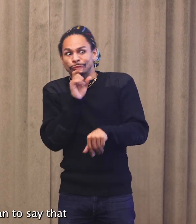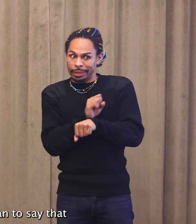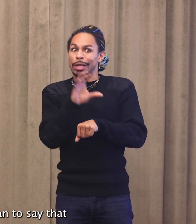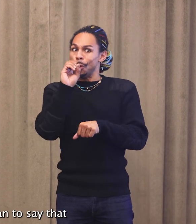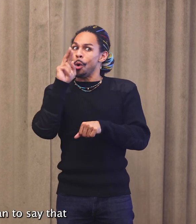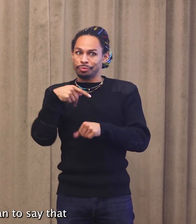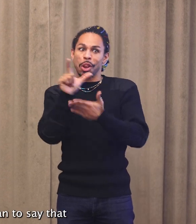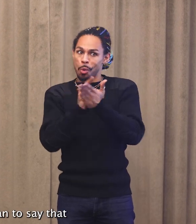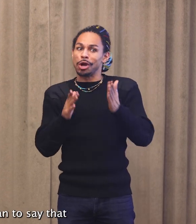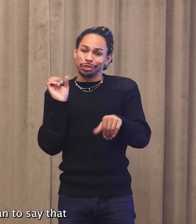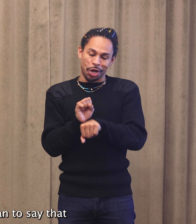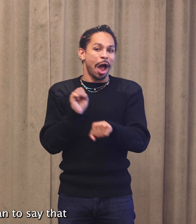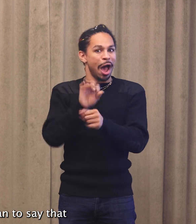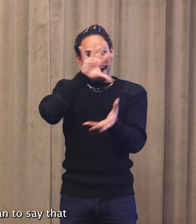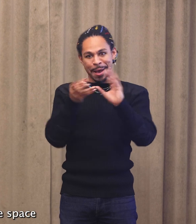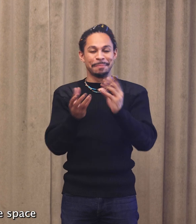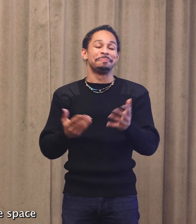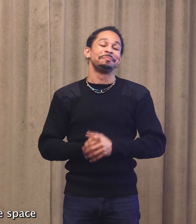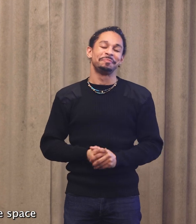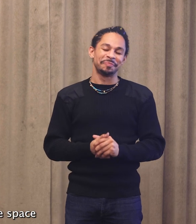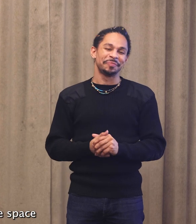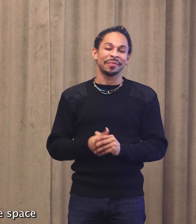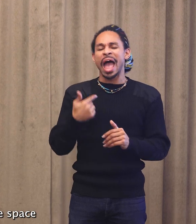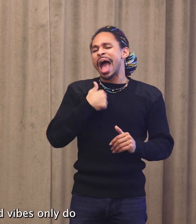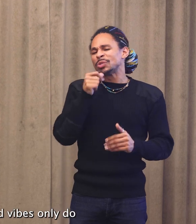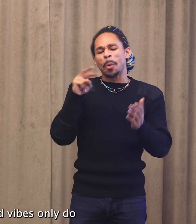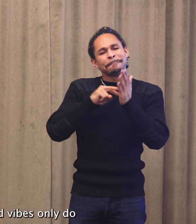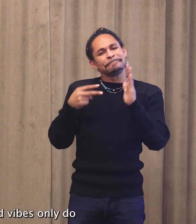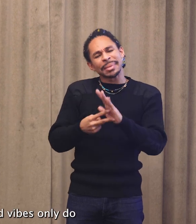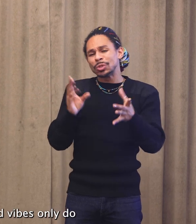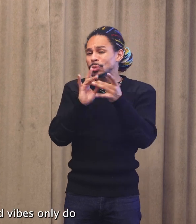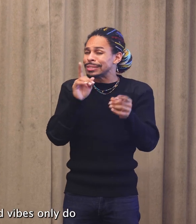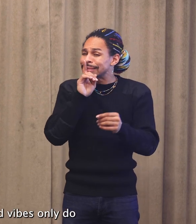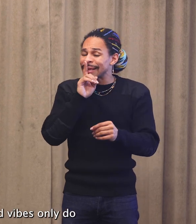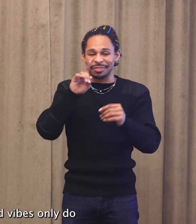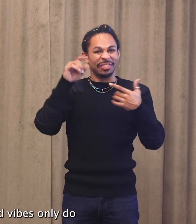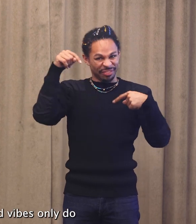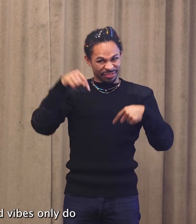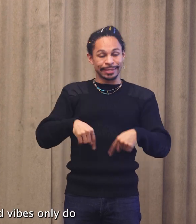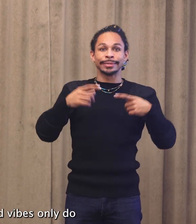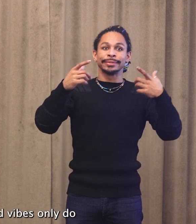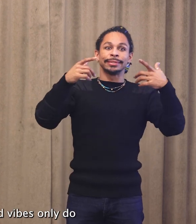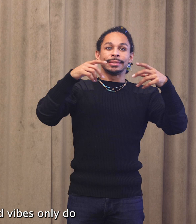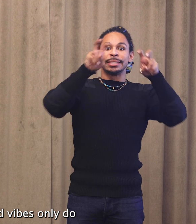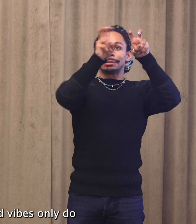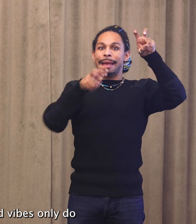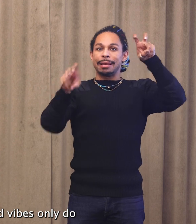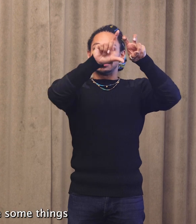Now, I don't mean to say that this middle space is all hashtag good vibes only.